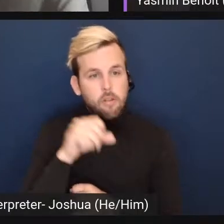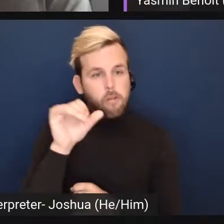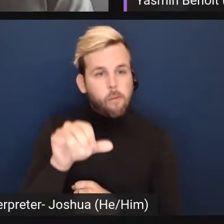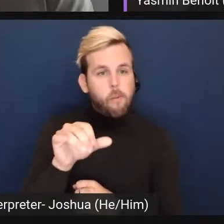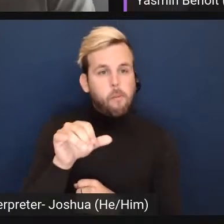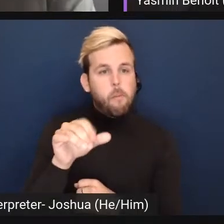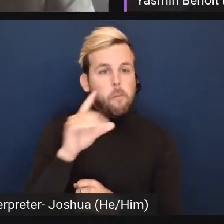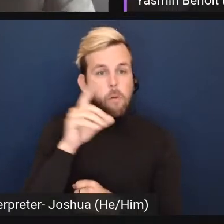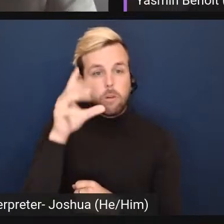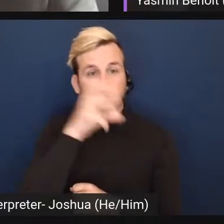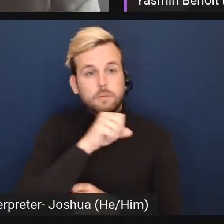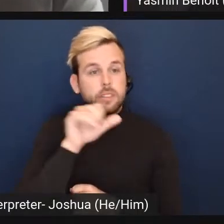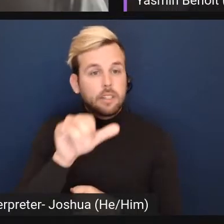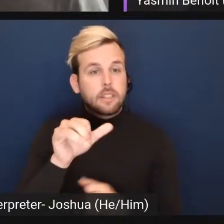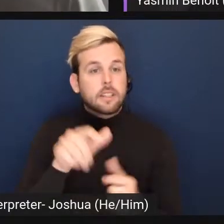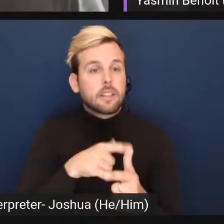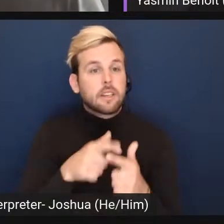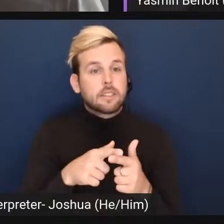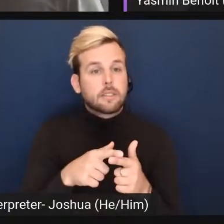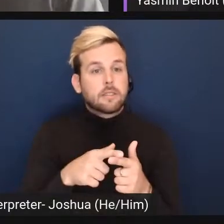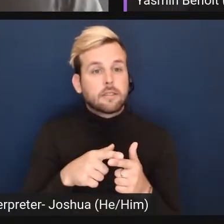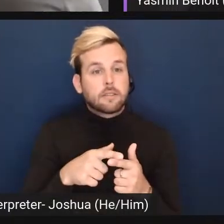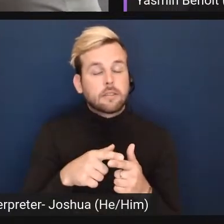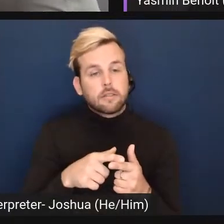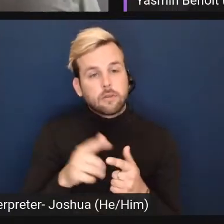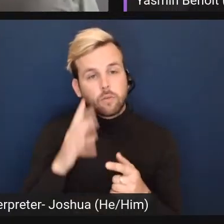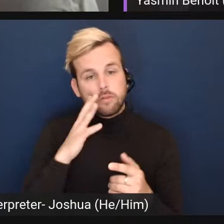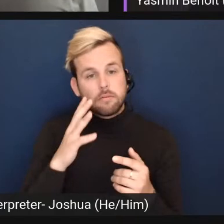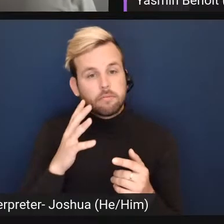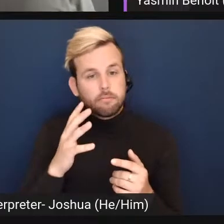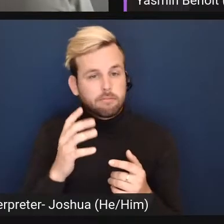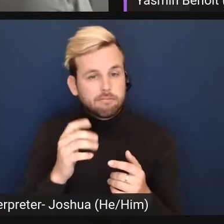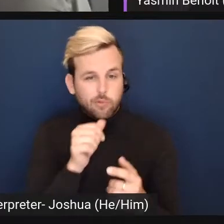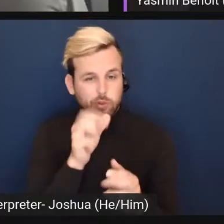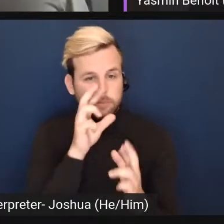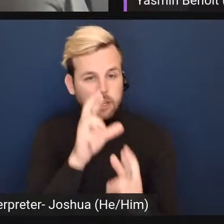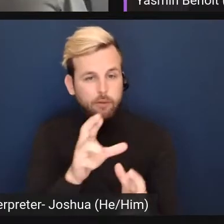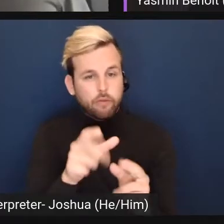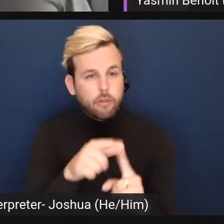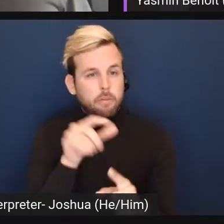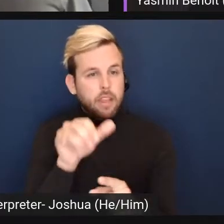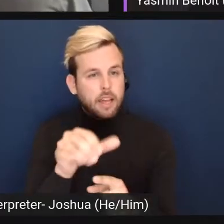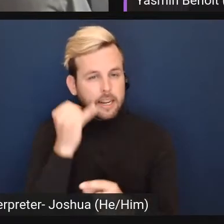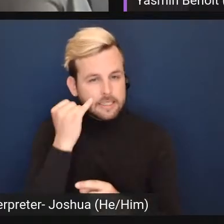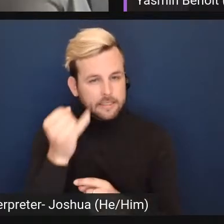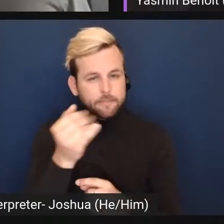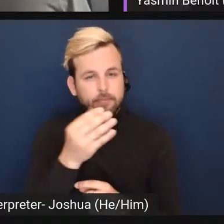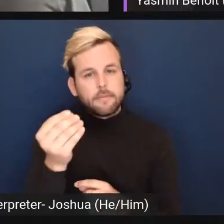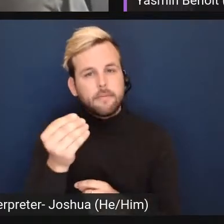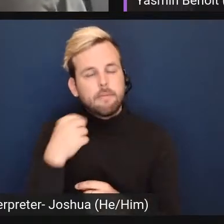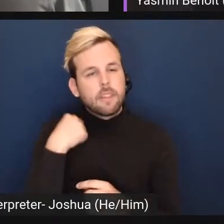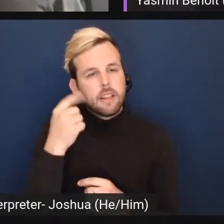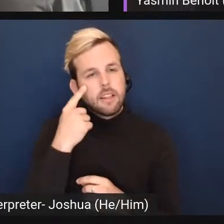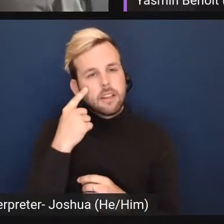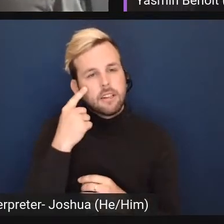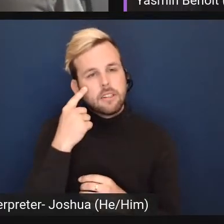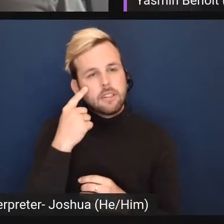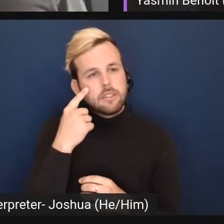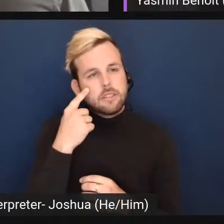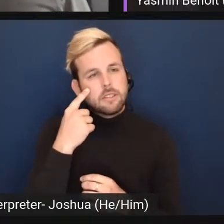like, they're going to assume that, and they're going to kind of be disrespectful from that place. And so I think the